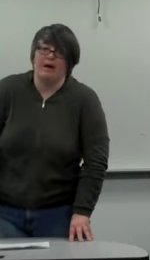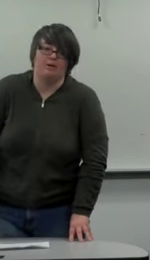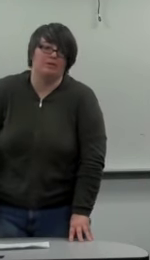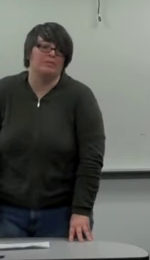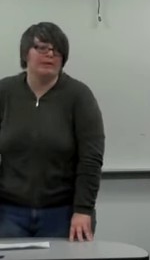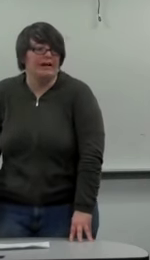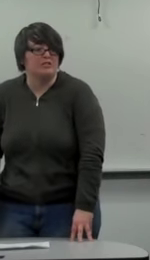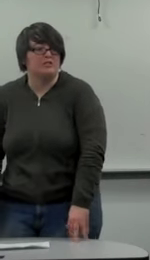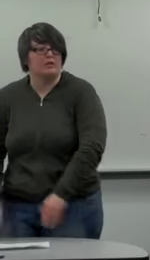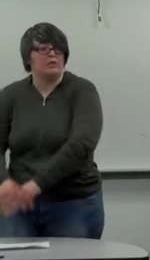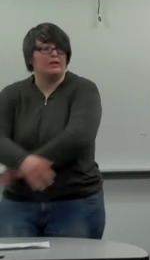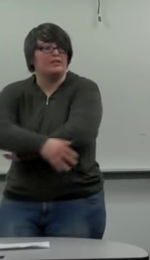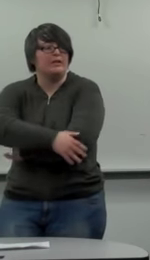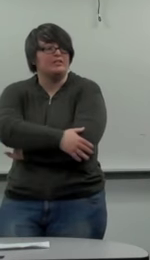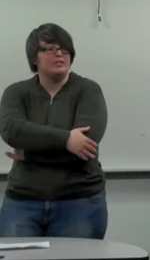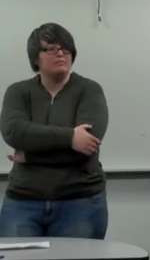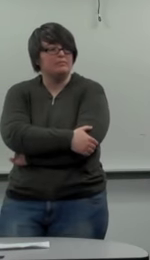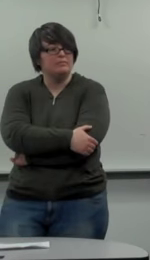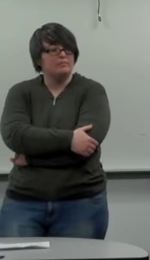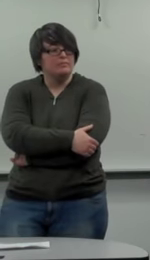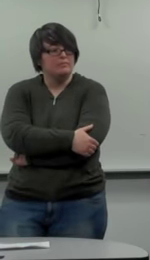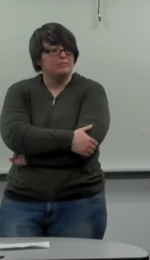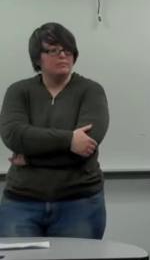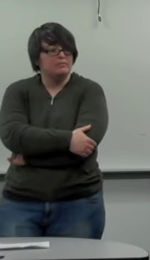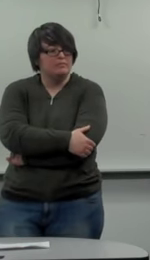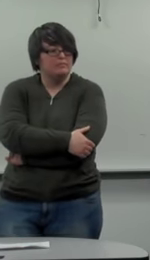have powerful implications for organ donation.